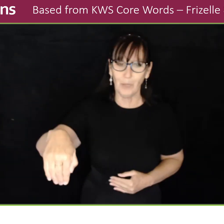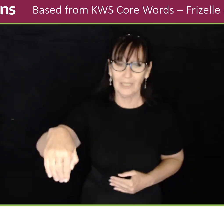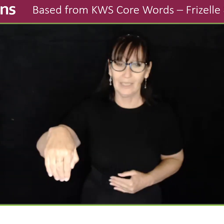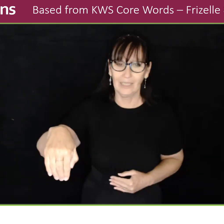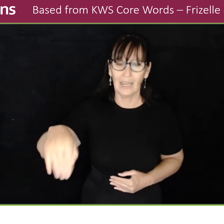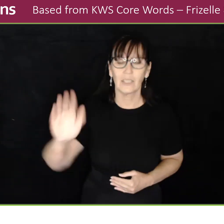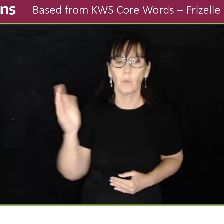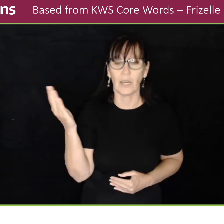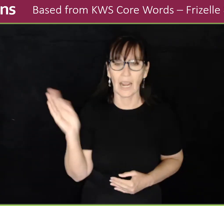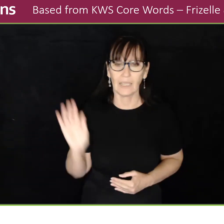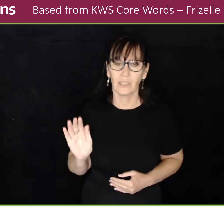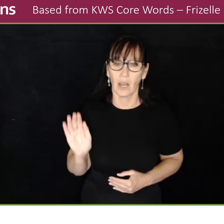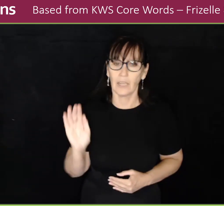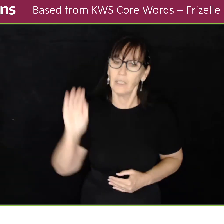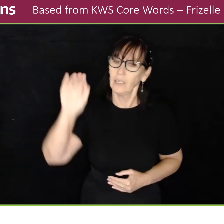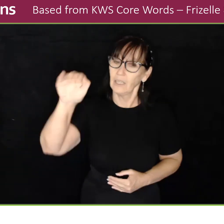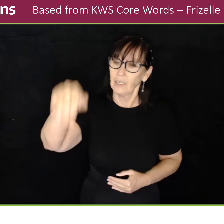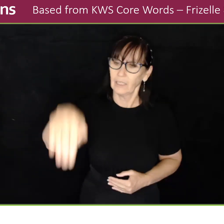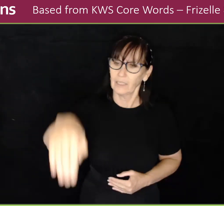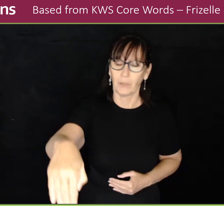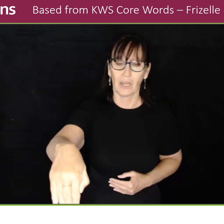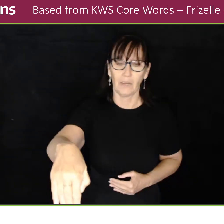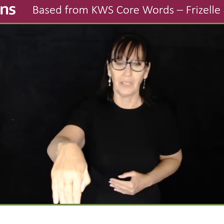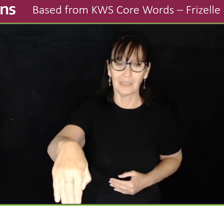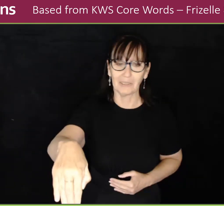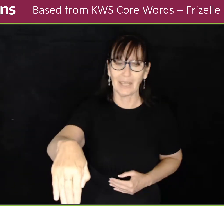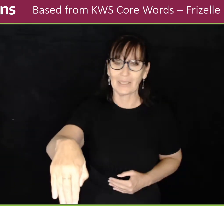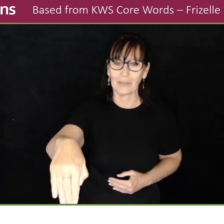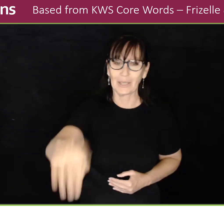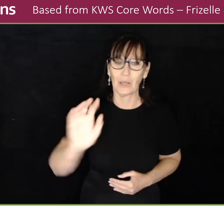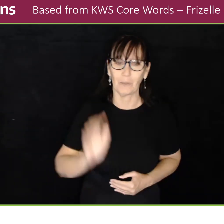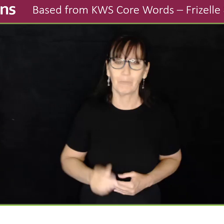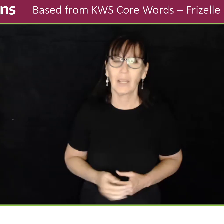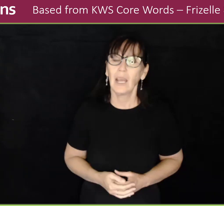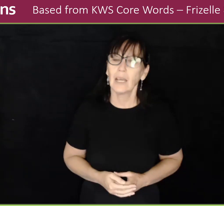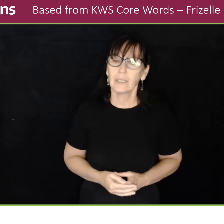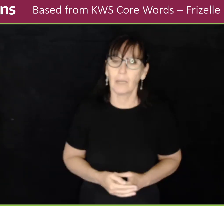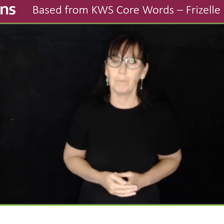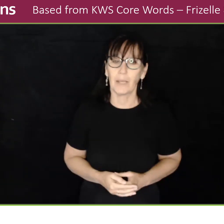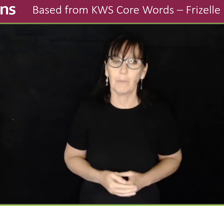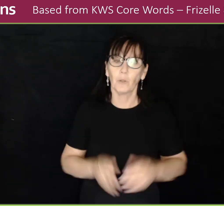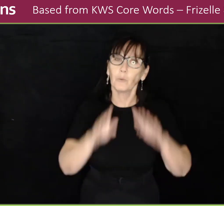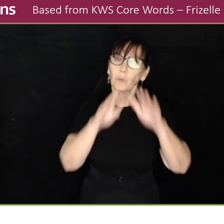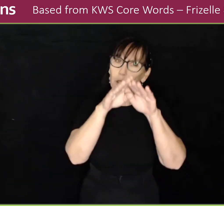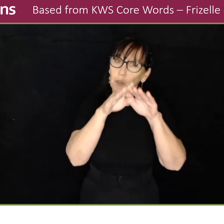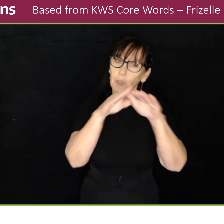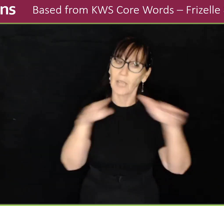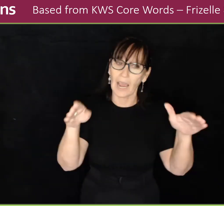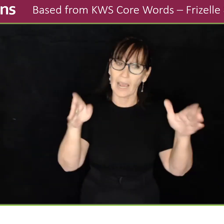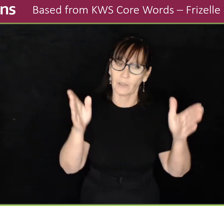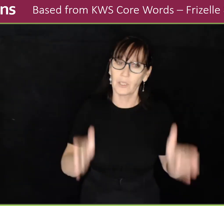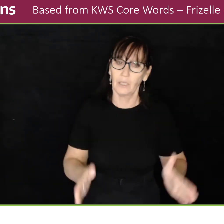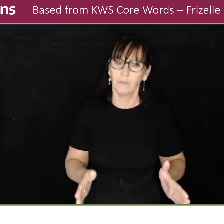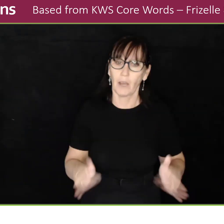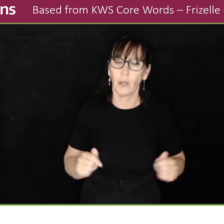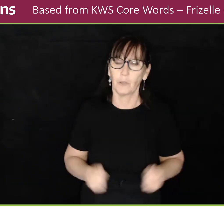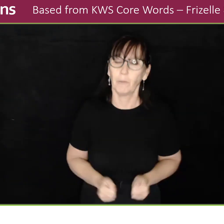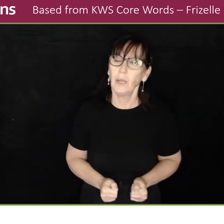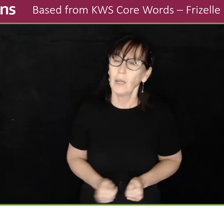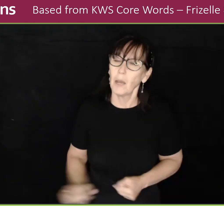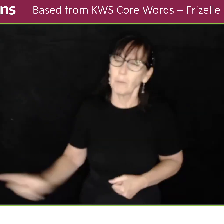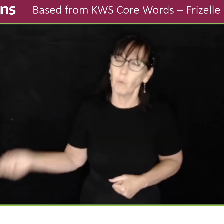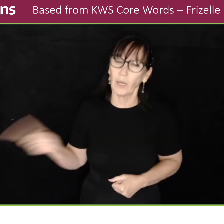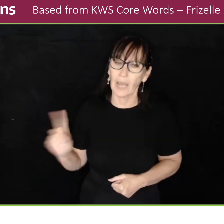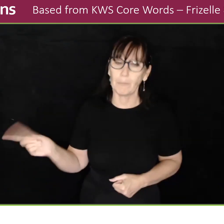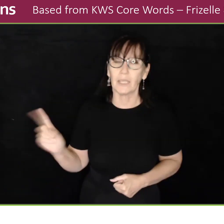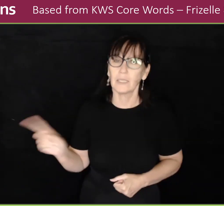Home. It's a one-handed sign. Going over the hill and going home. Some people use house for home.